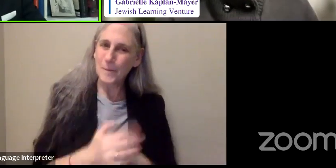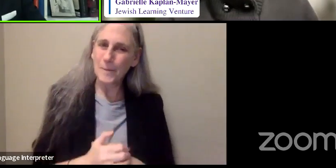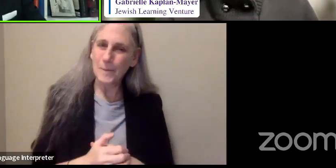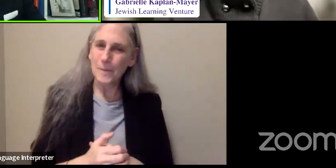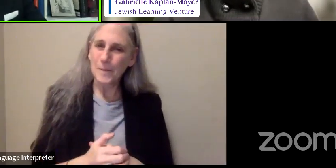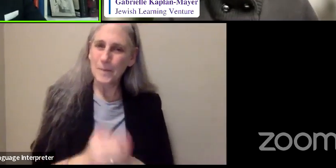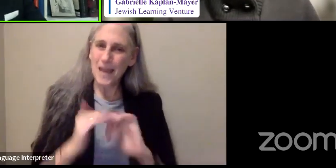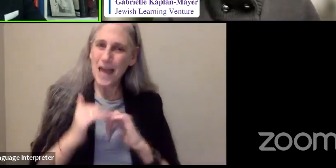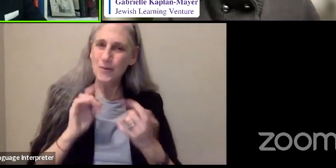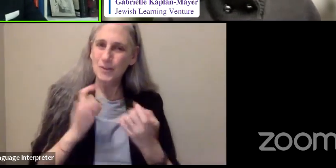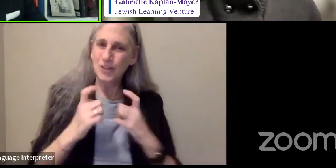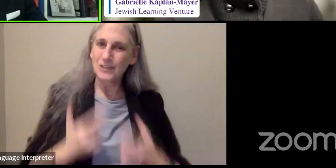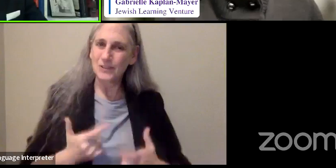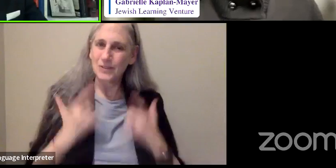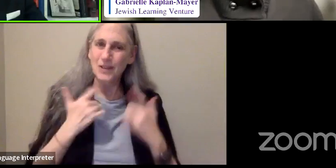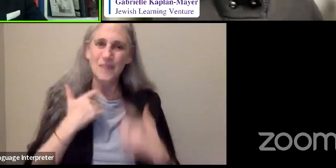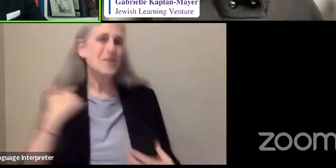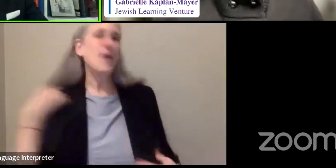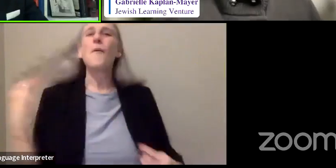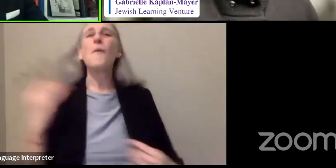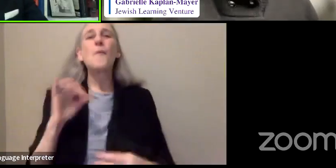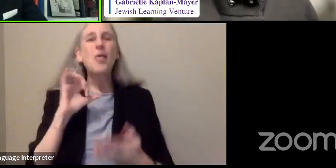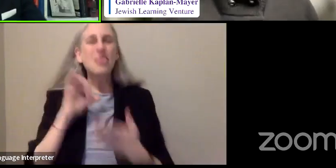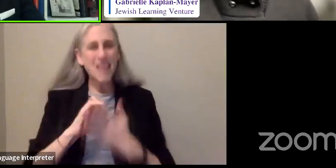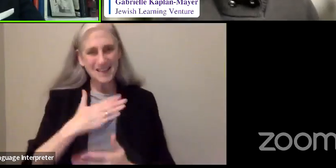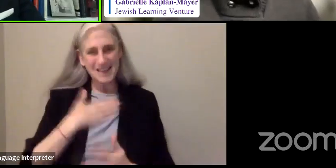Now, that's a pleasurable story.